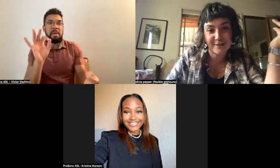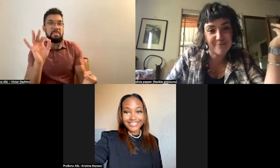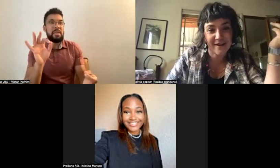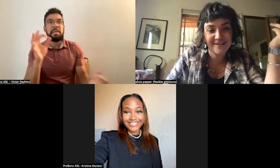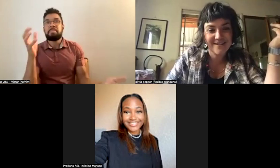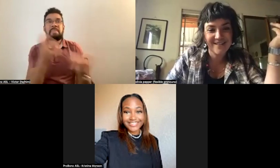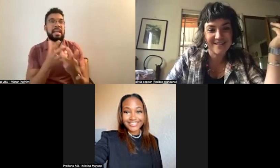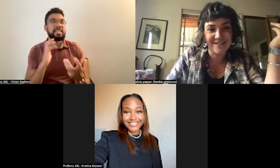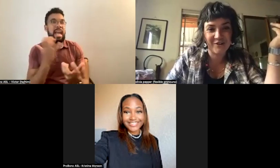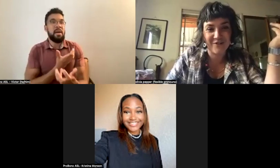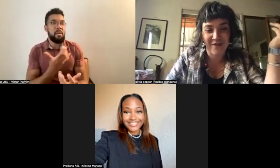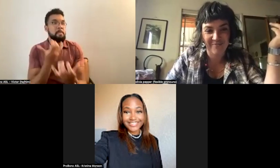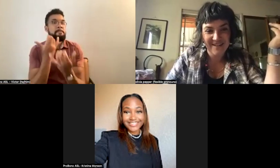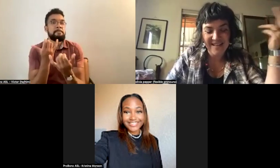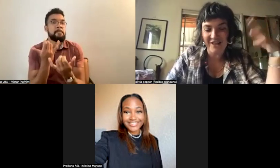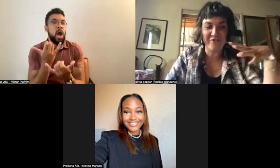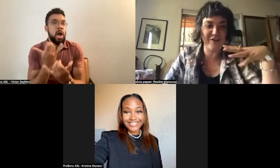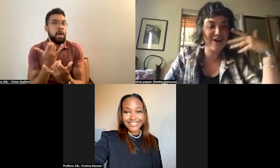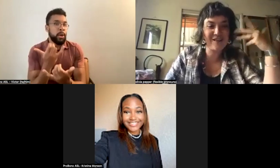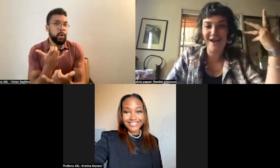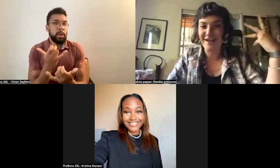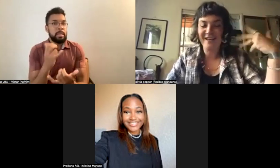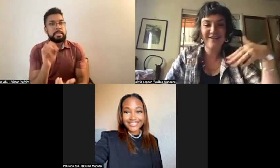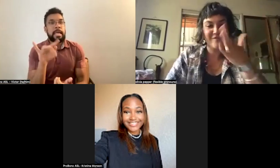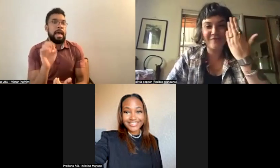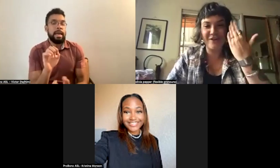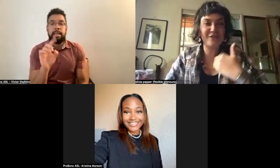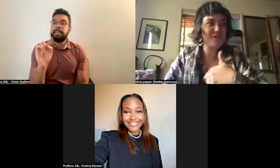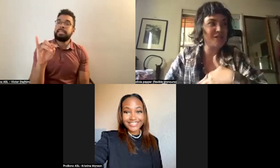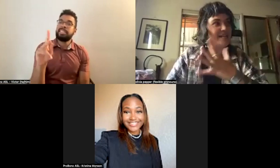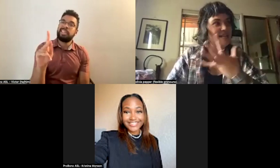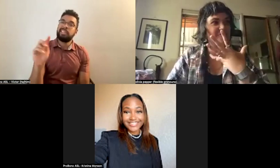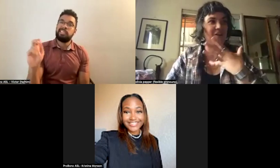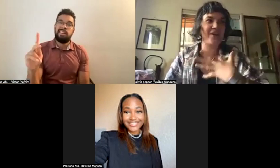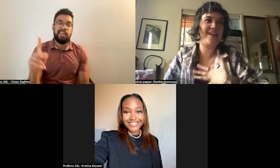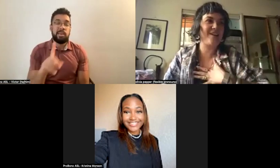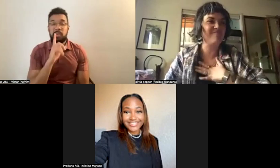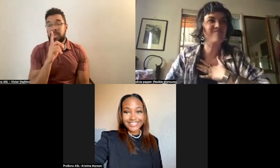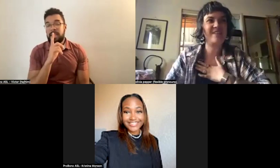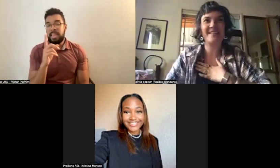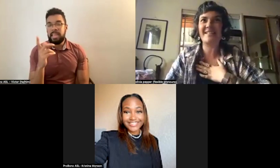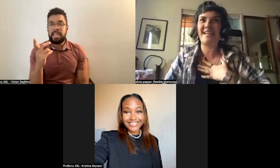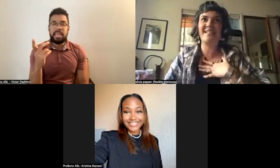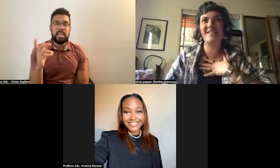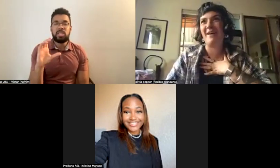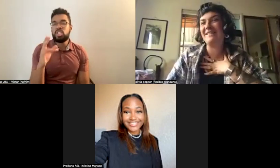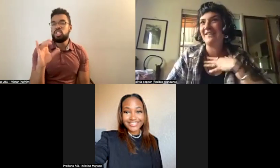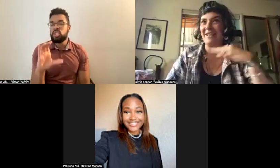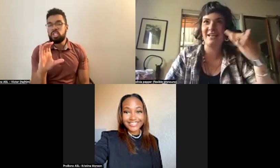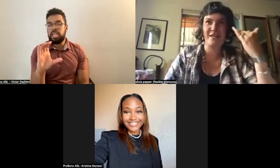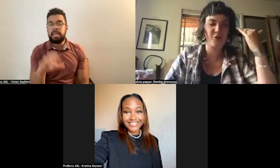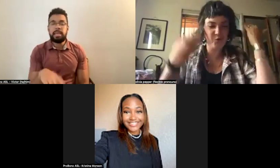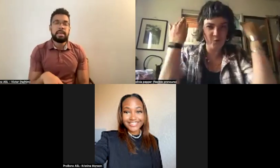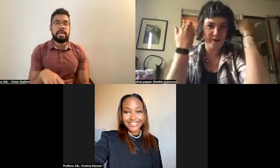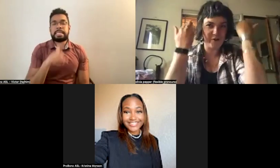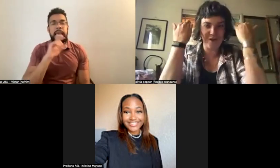or something, the two of them. They're very like, very chic, very sexy, masculine,